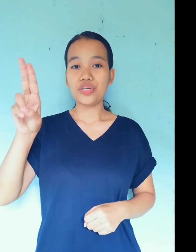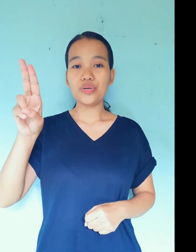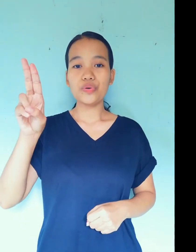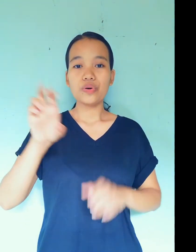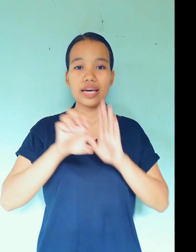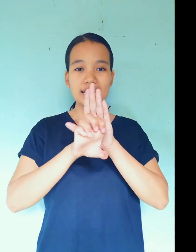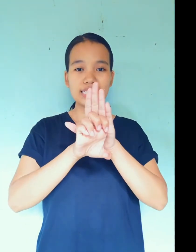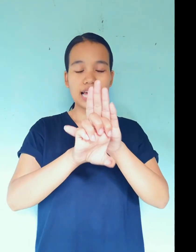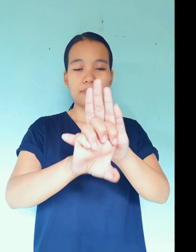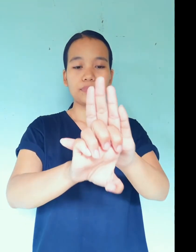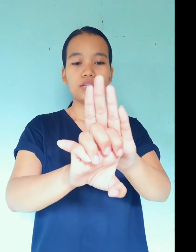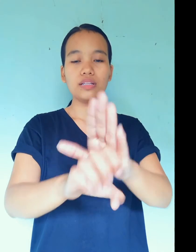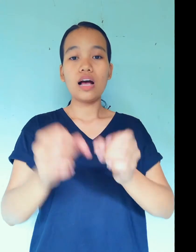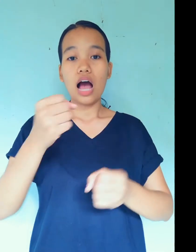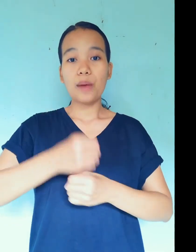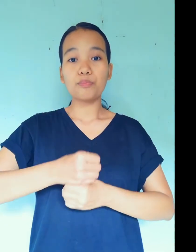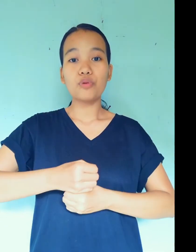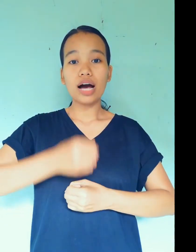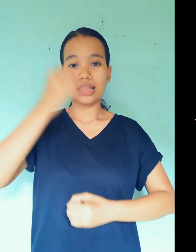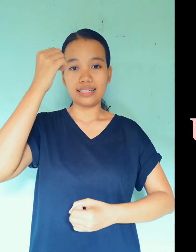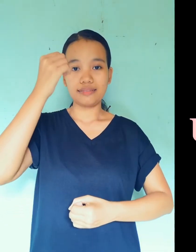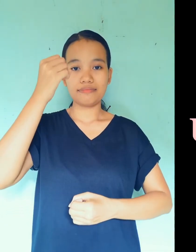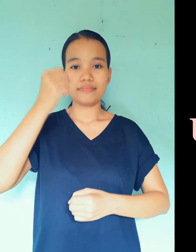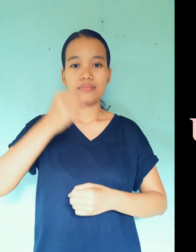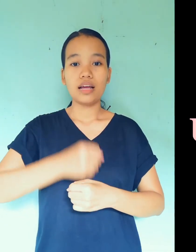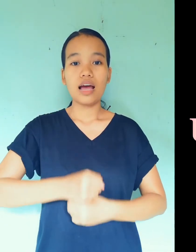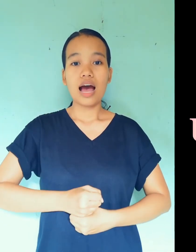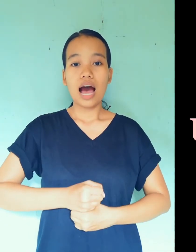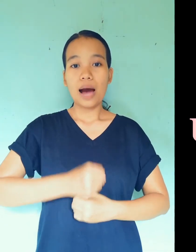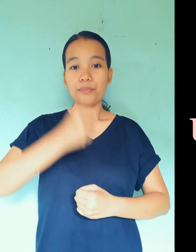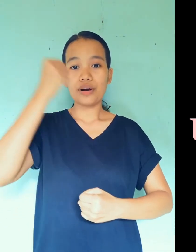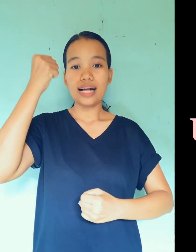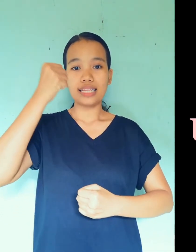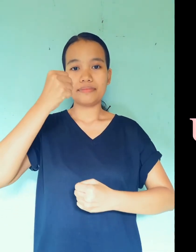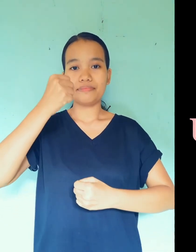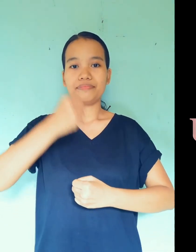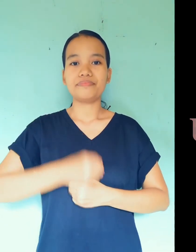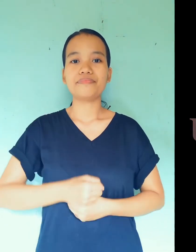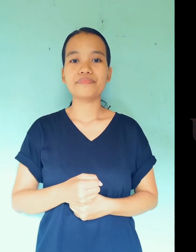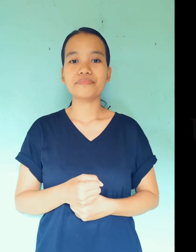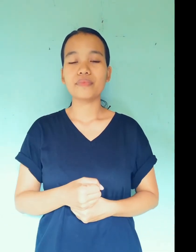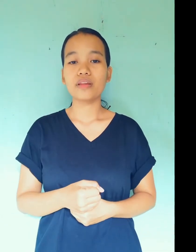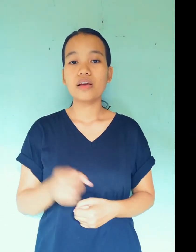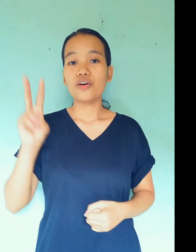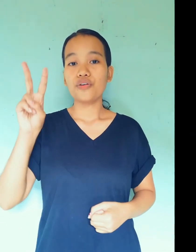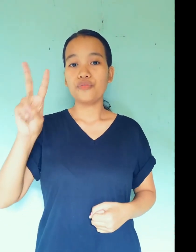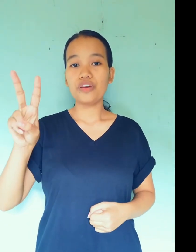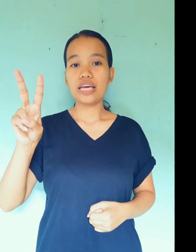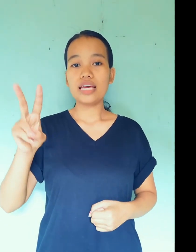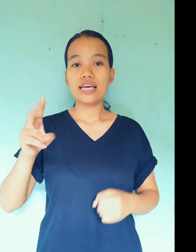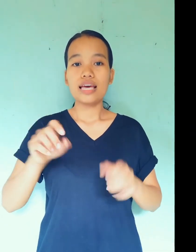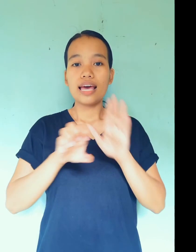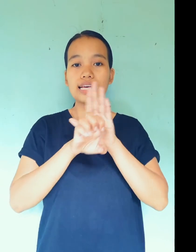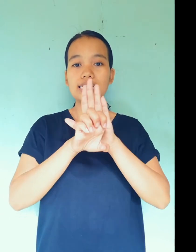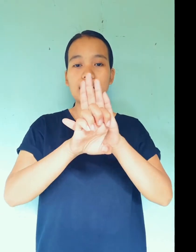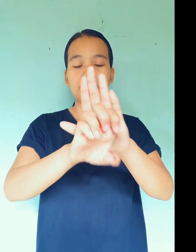T. example, umbrella. Umbrella. Umbrella. Umbrella. example,